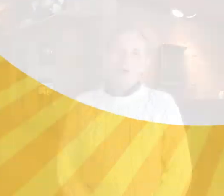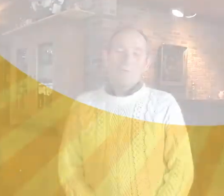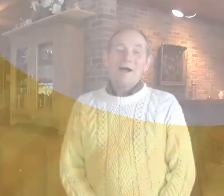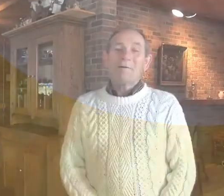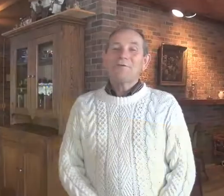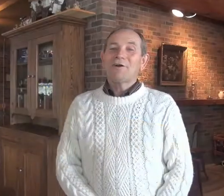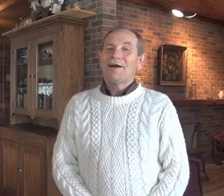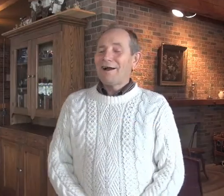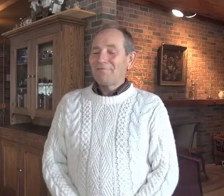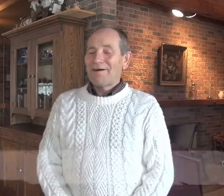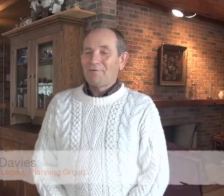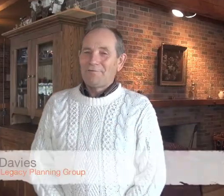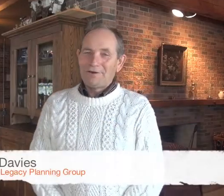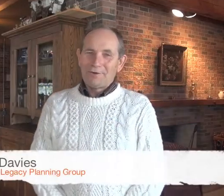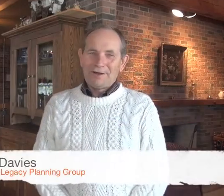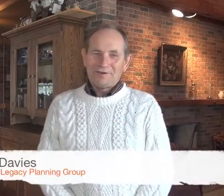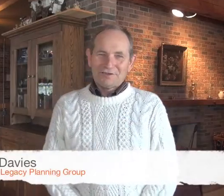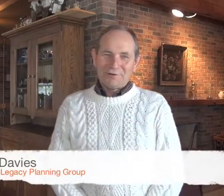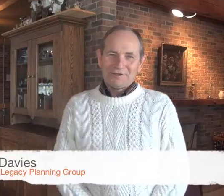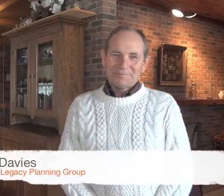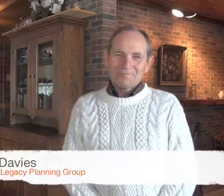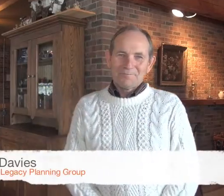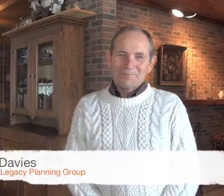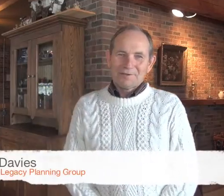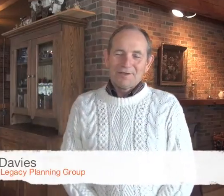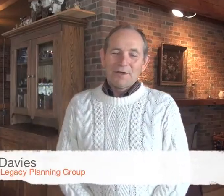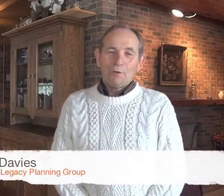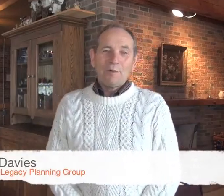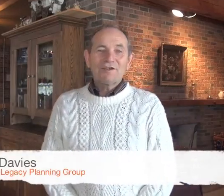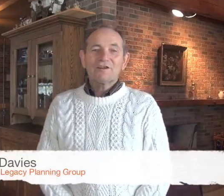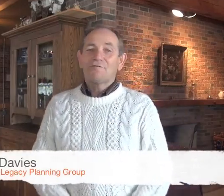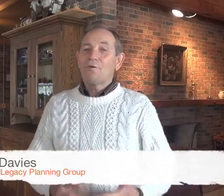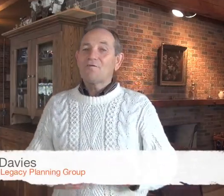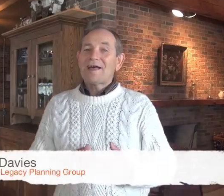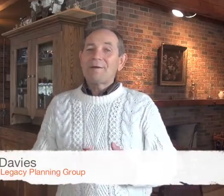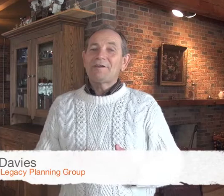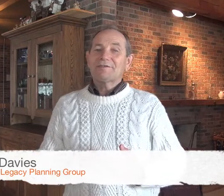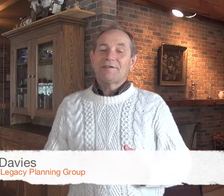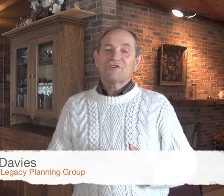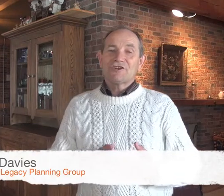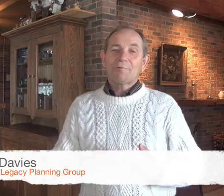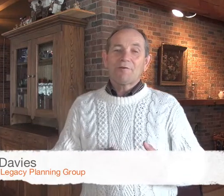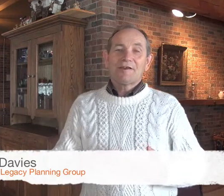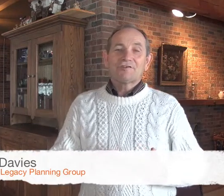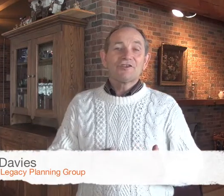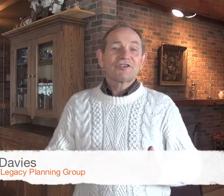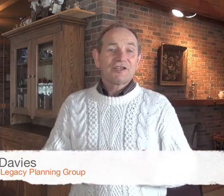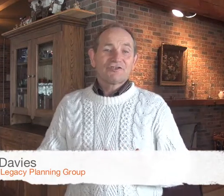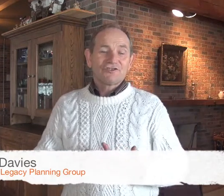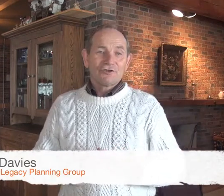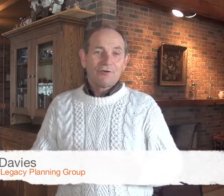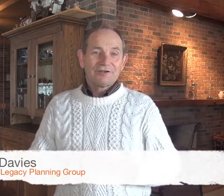Welcome to our final video in our series. We visited four families that shared with us their succession stories.